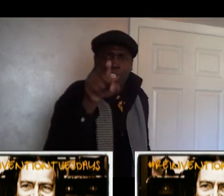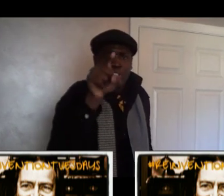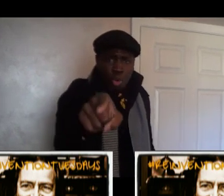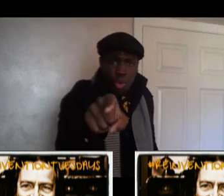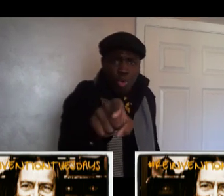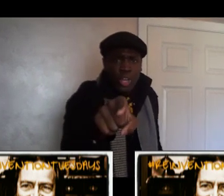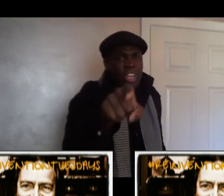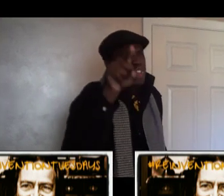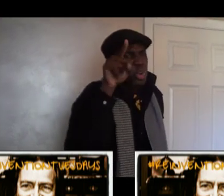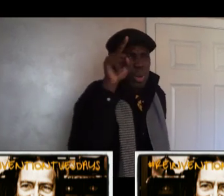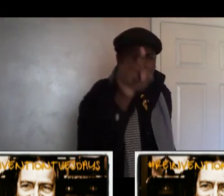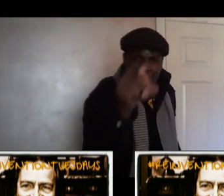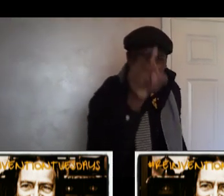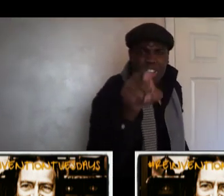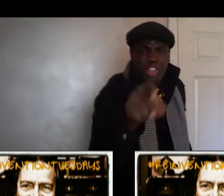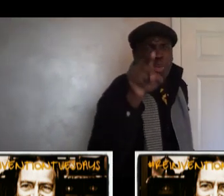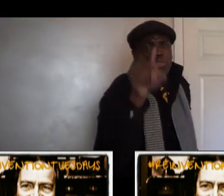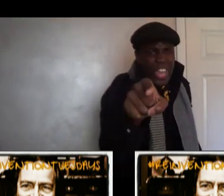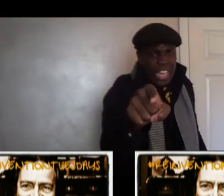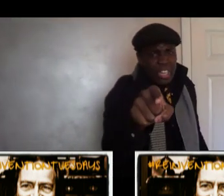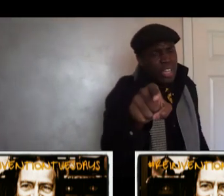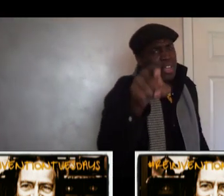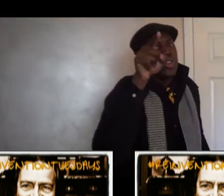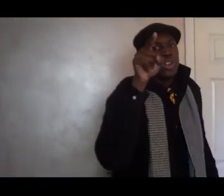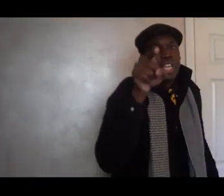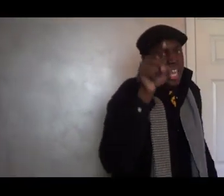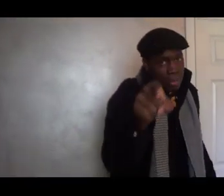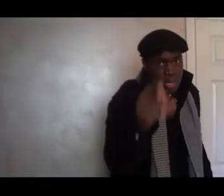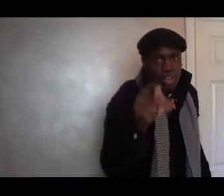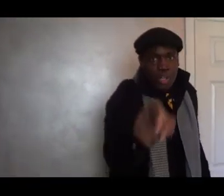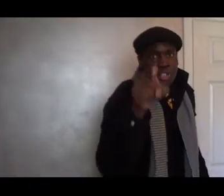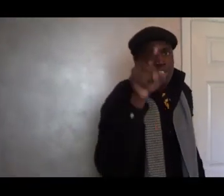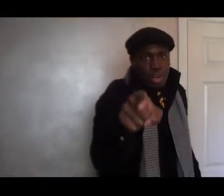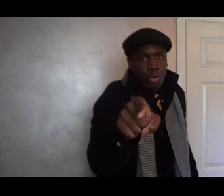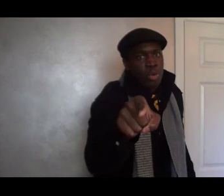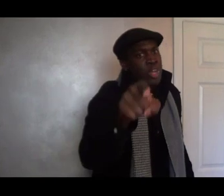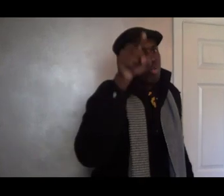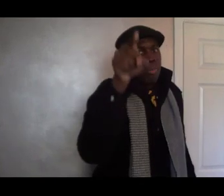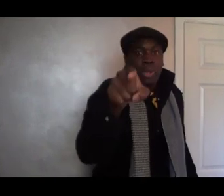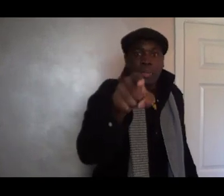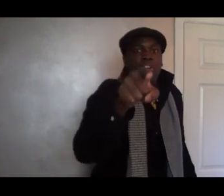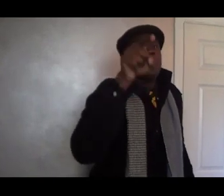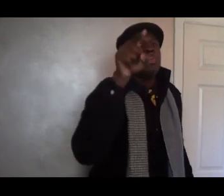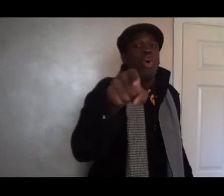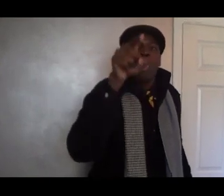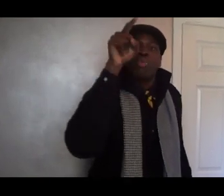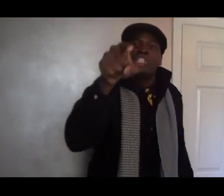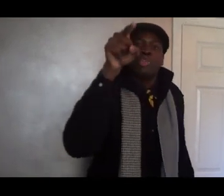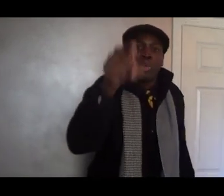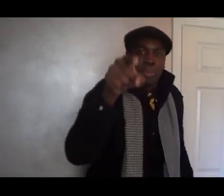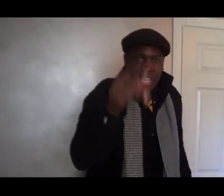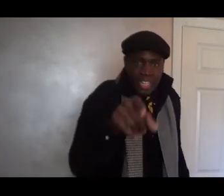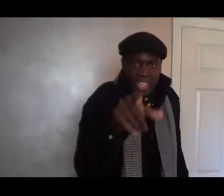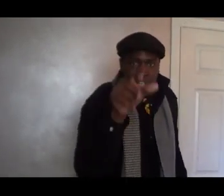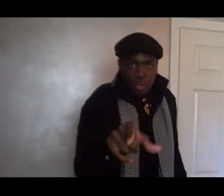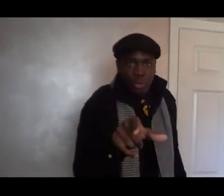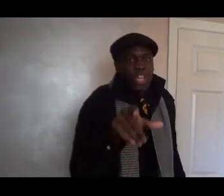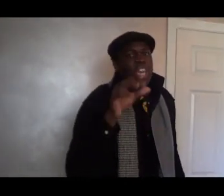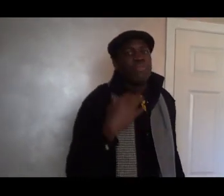is wrong. You're the master of your faith. You're the captain of your soul. Remember, you are what you repeatedly do. If